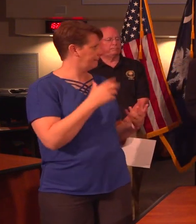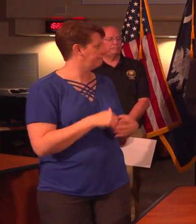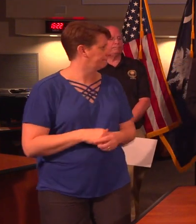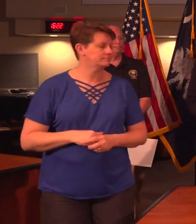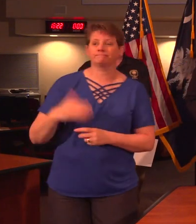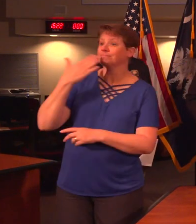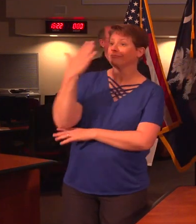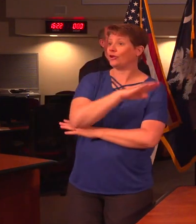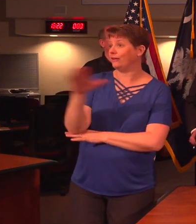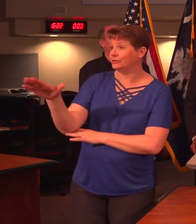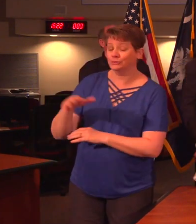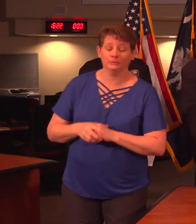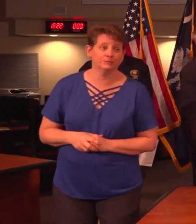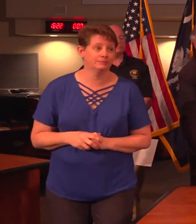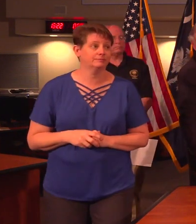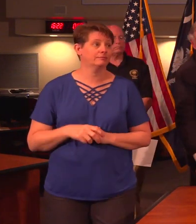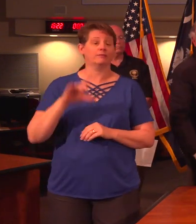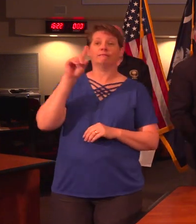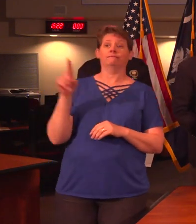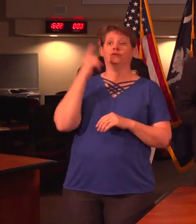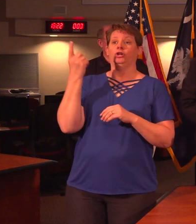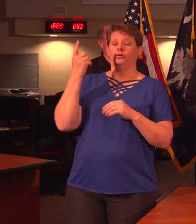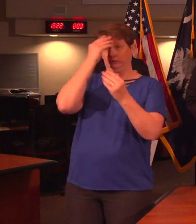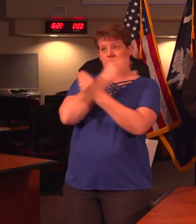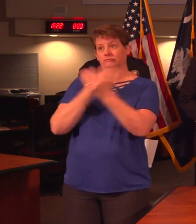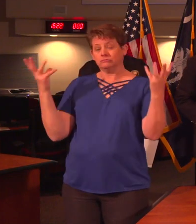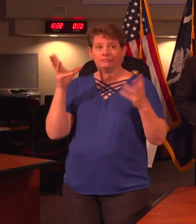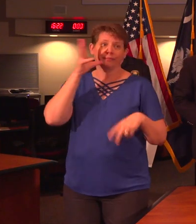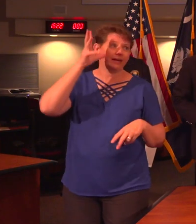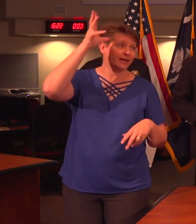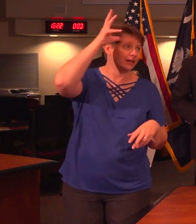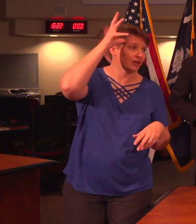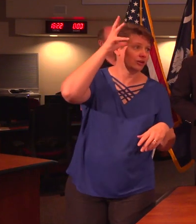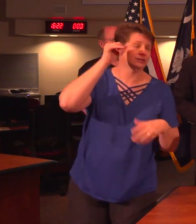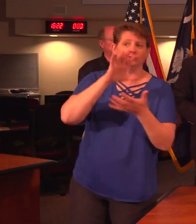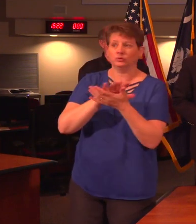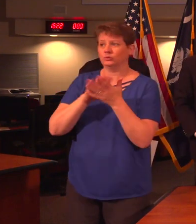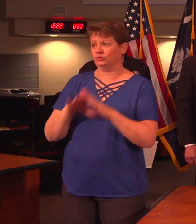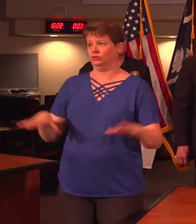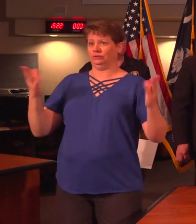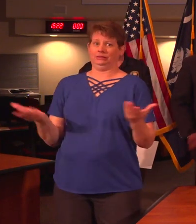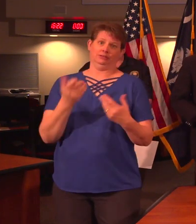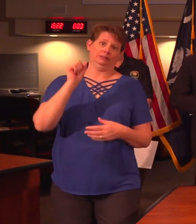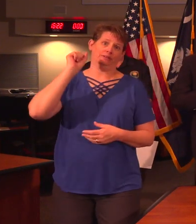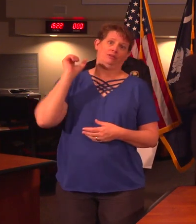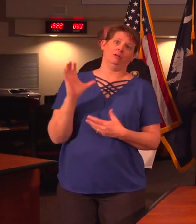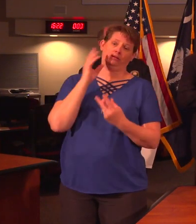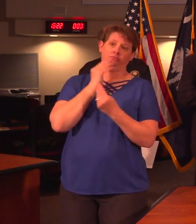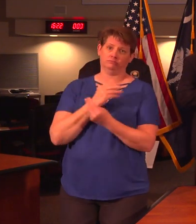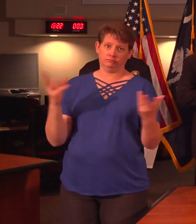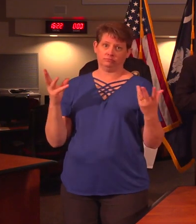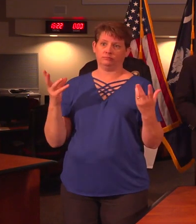Good afternoon, everyone. I first want to assure all the parents of school children in this state that